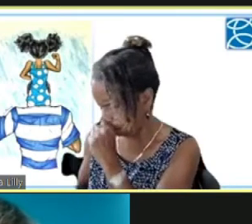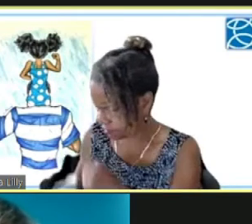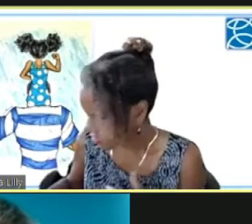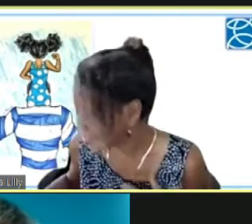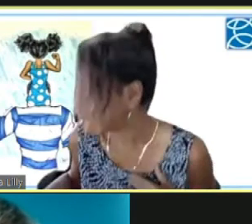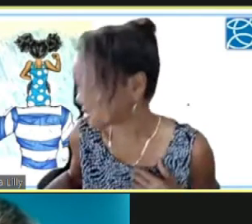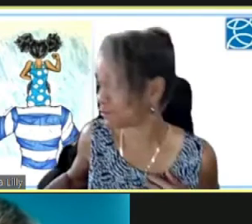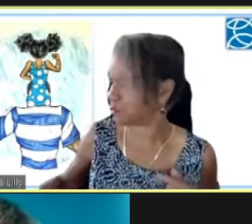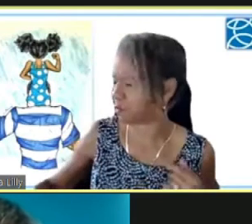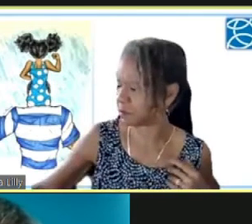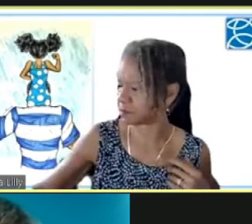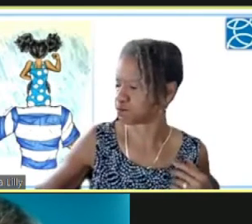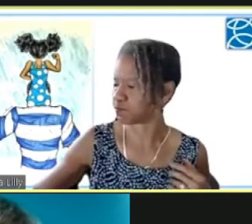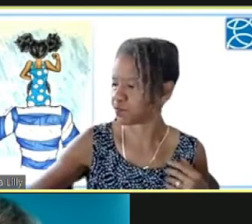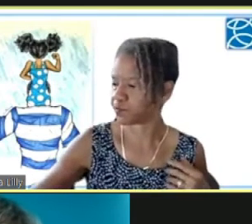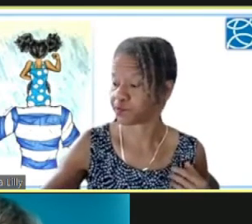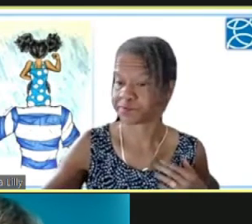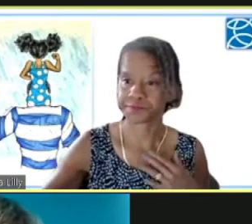excuse me